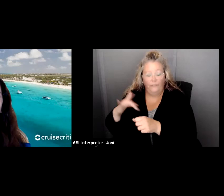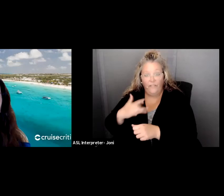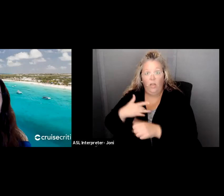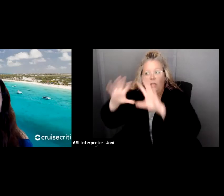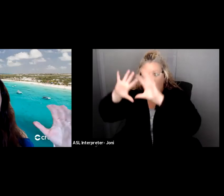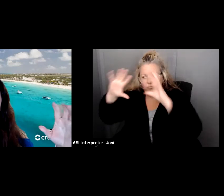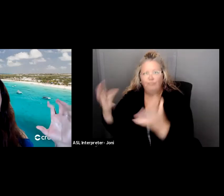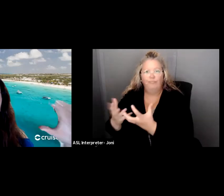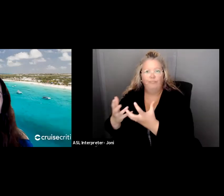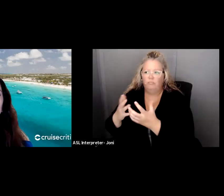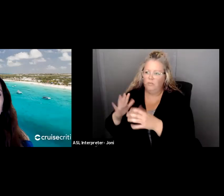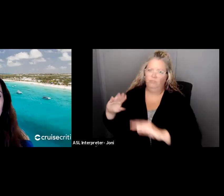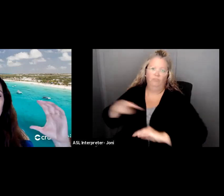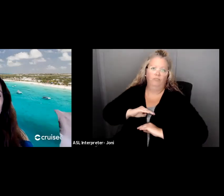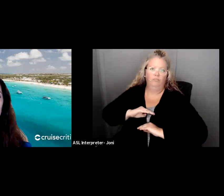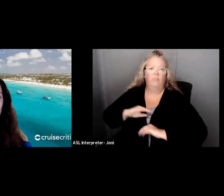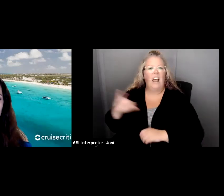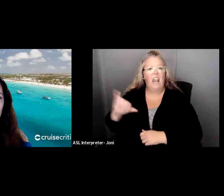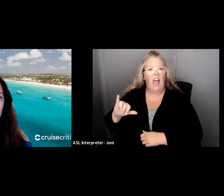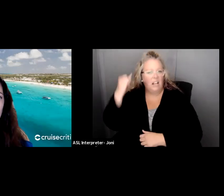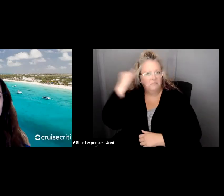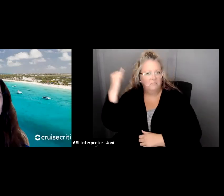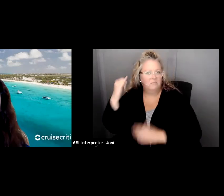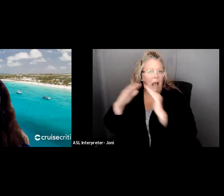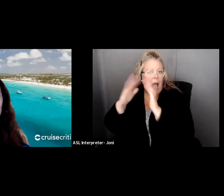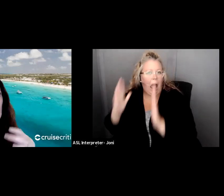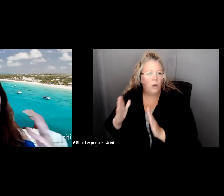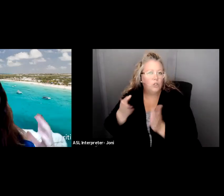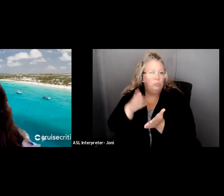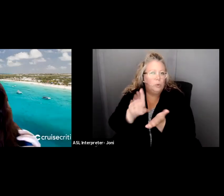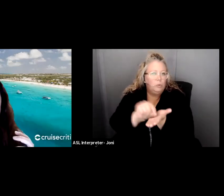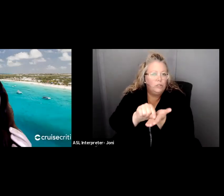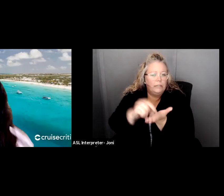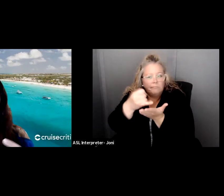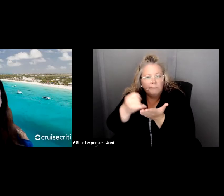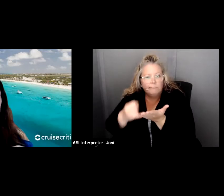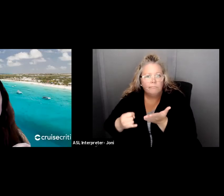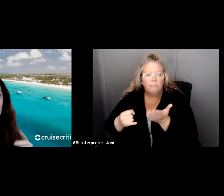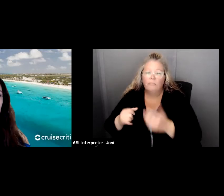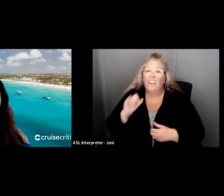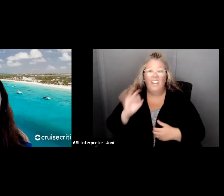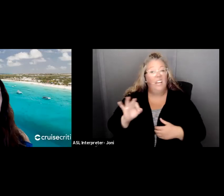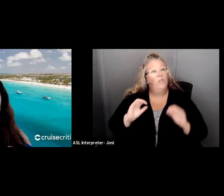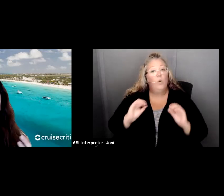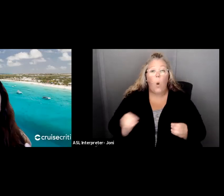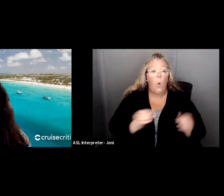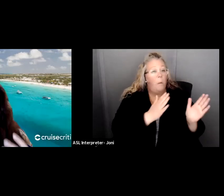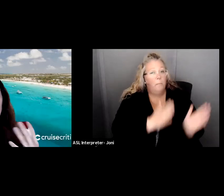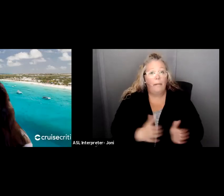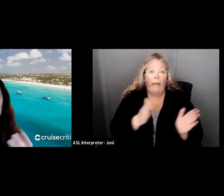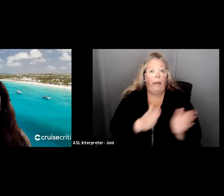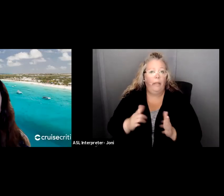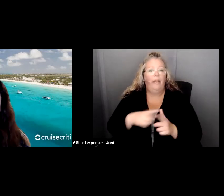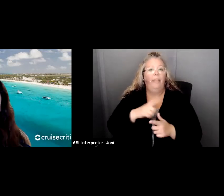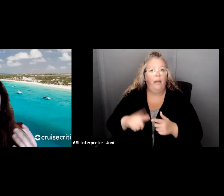like a house. And if we don't start with that blueprint, then we might just have some haphazard programs starting. And if we